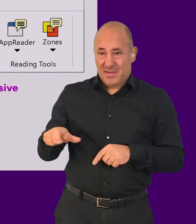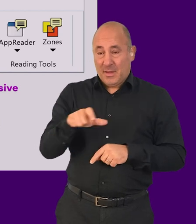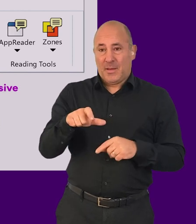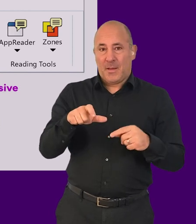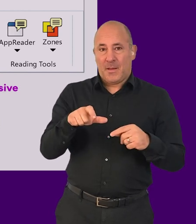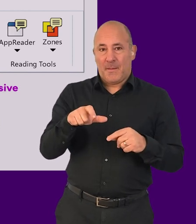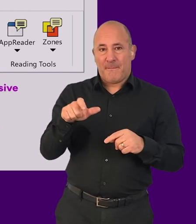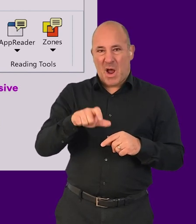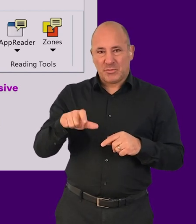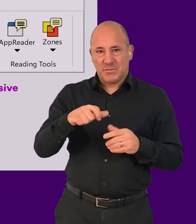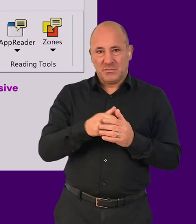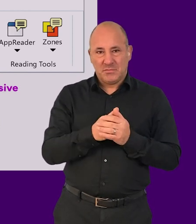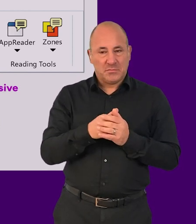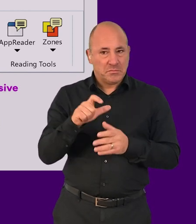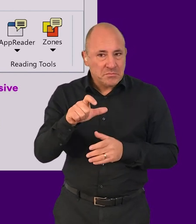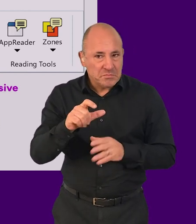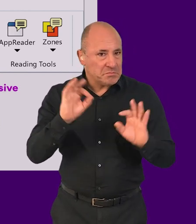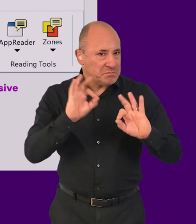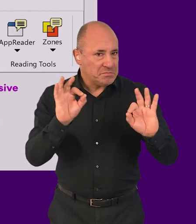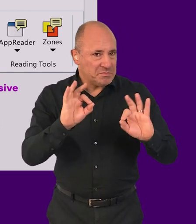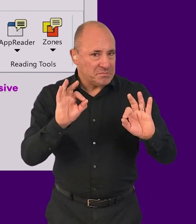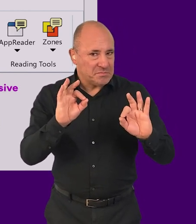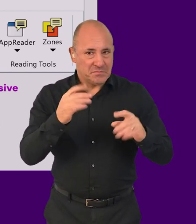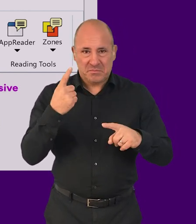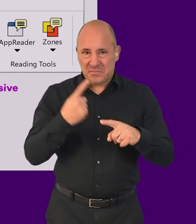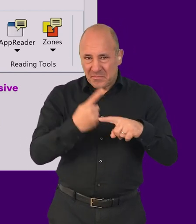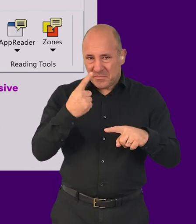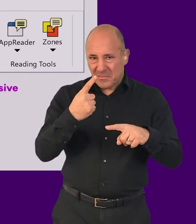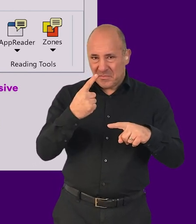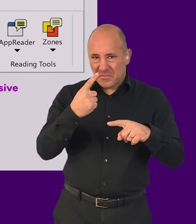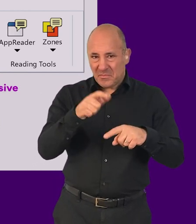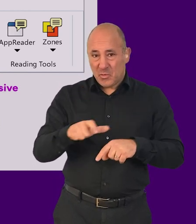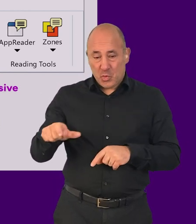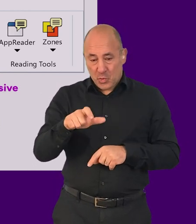No echo checked. Instant. Mouse echo set to instant mode.